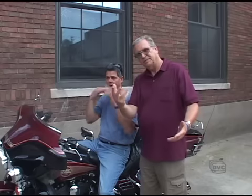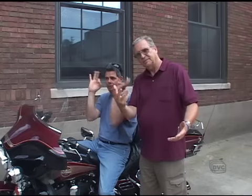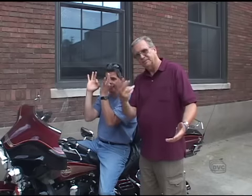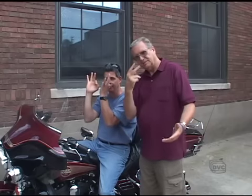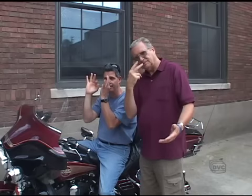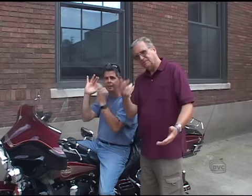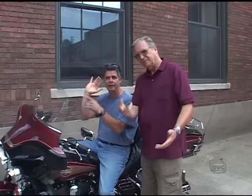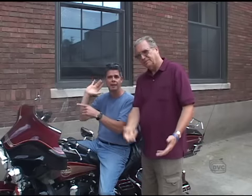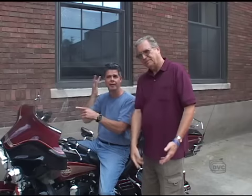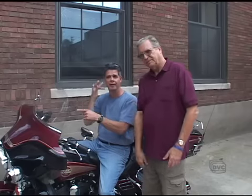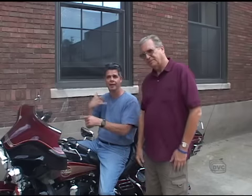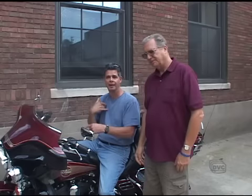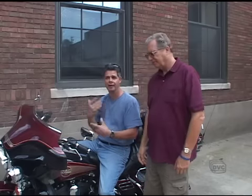naturally go to that beautiful figure.